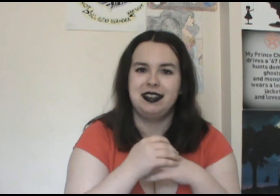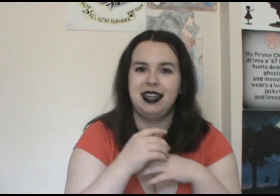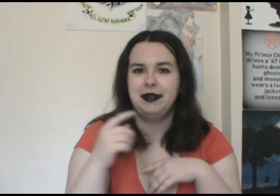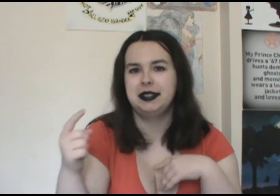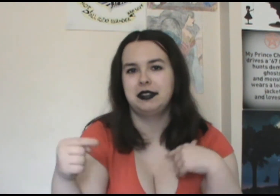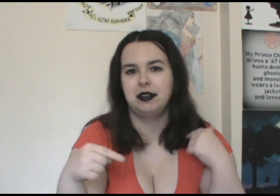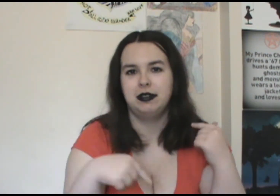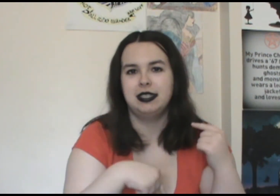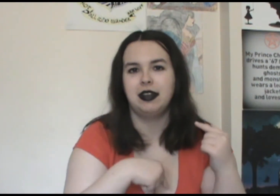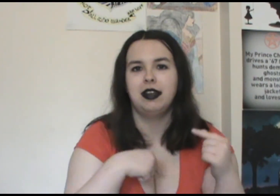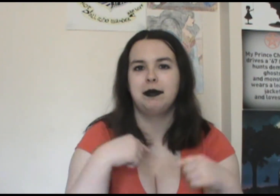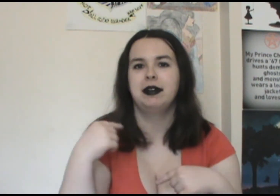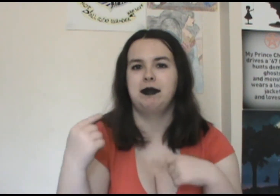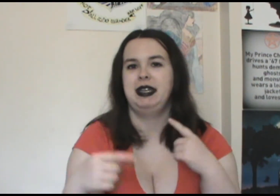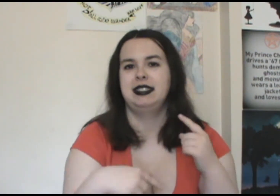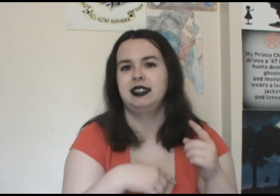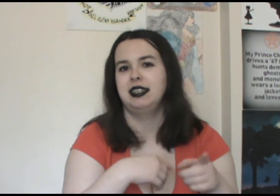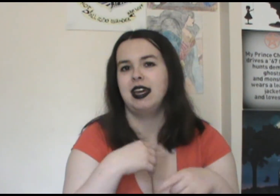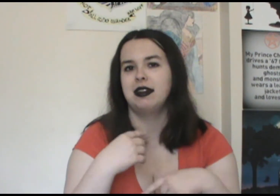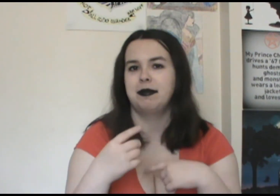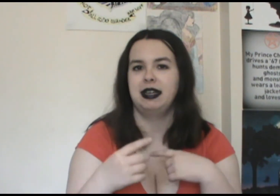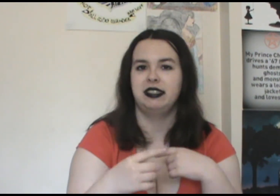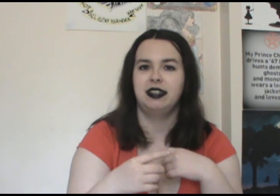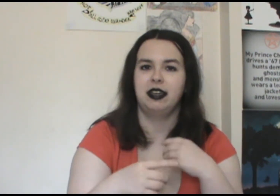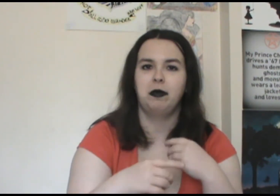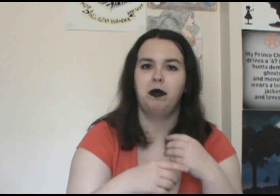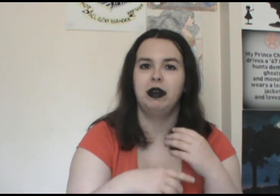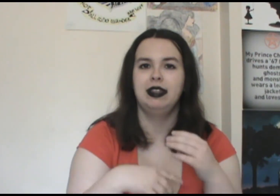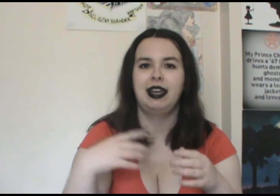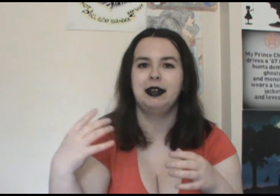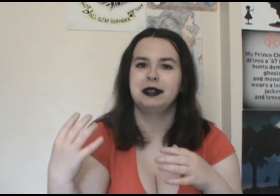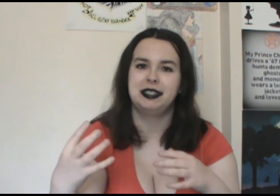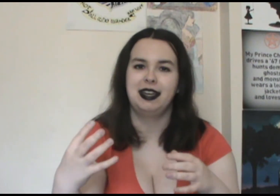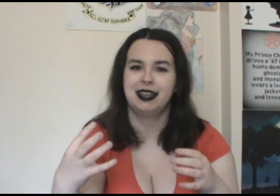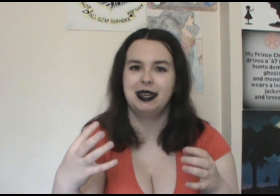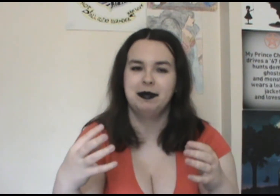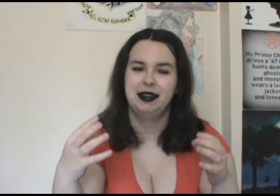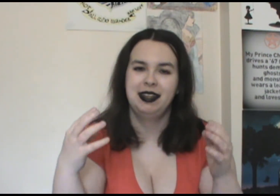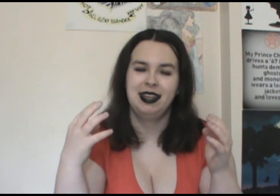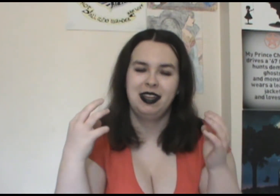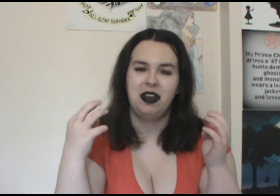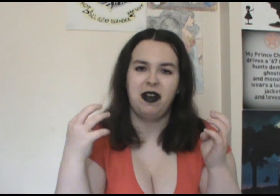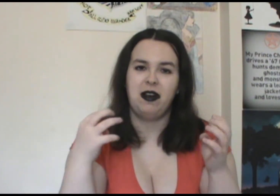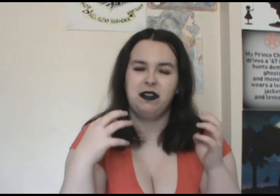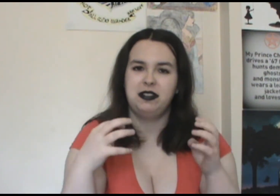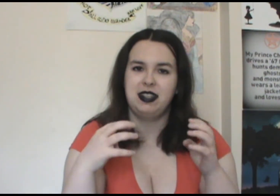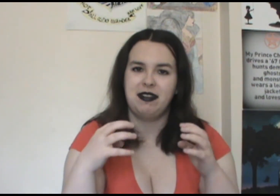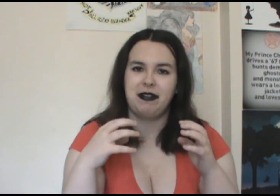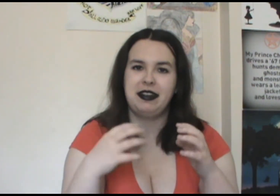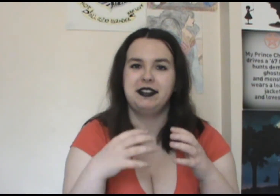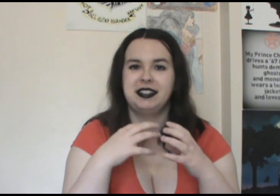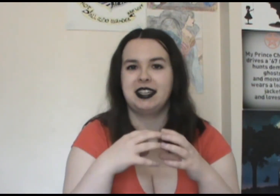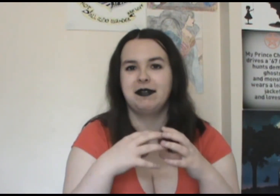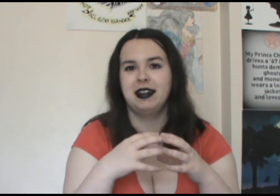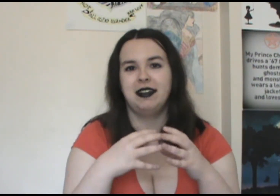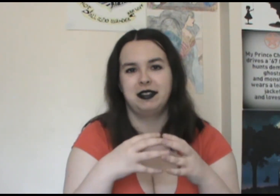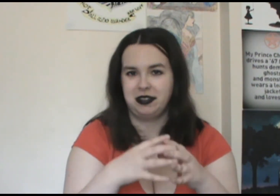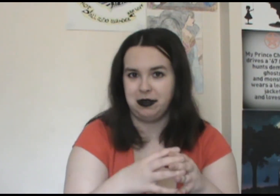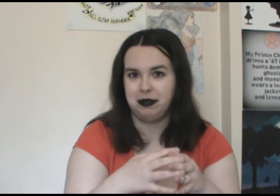David slowly starting to put the pieces together based on like what Lenny was telling him. All to that final discovery of the truth.